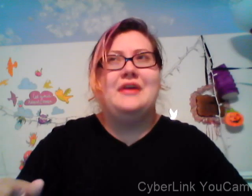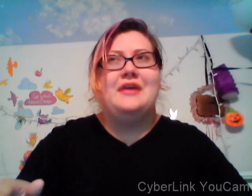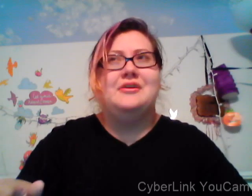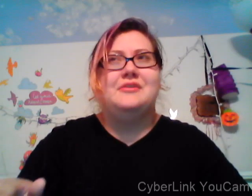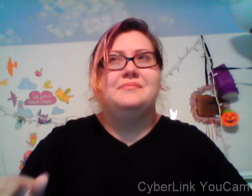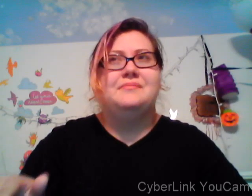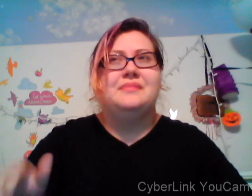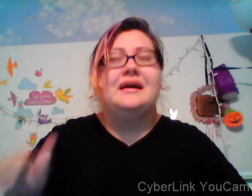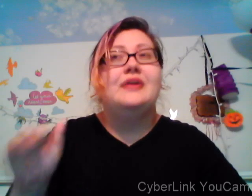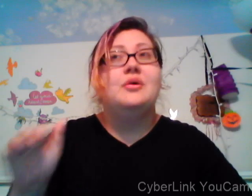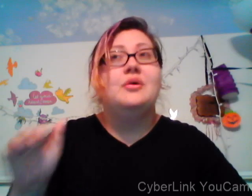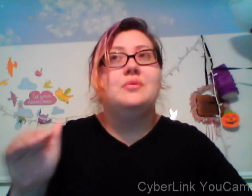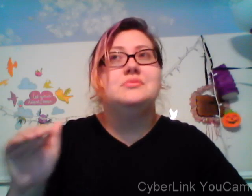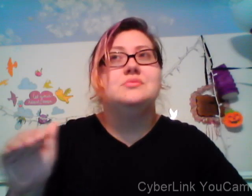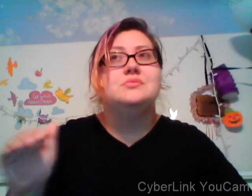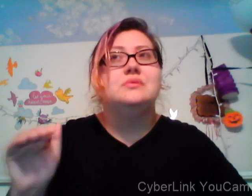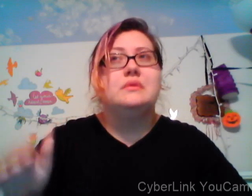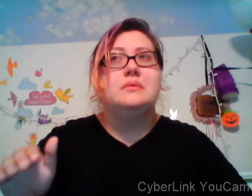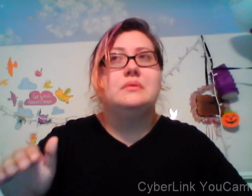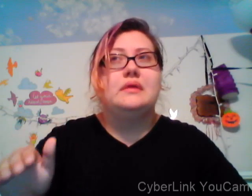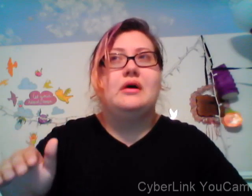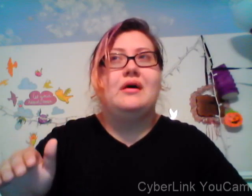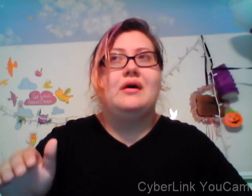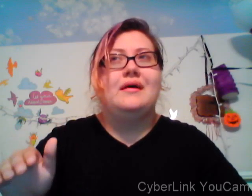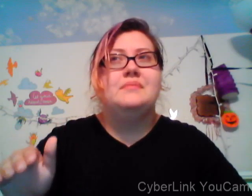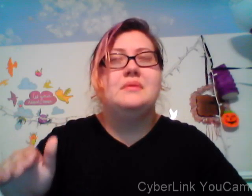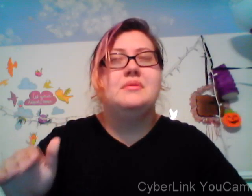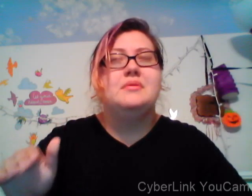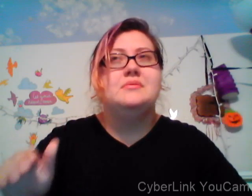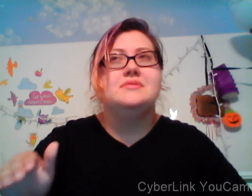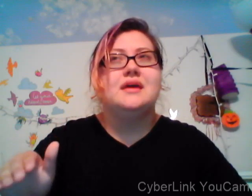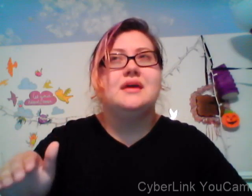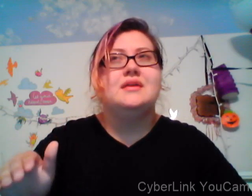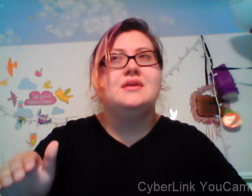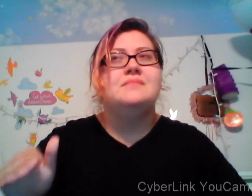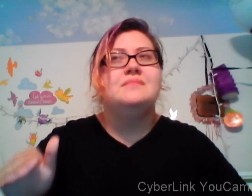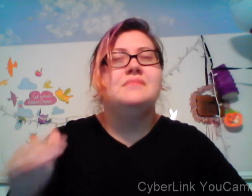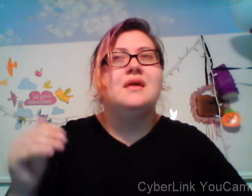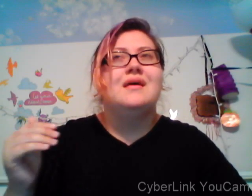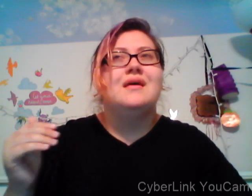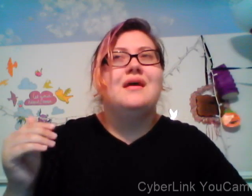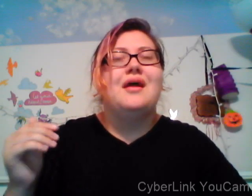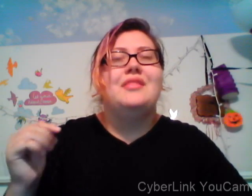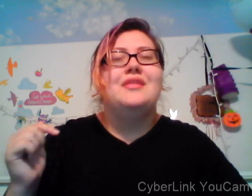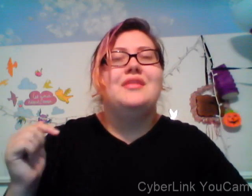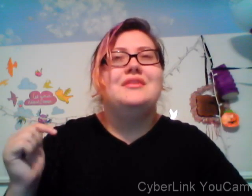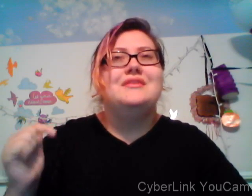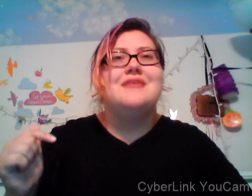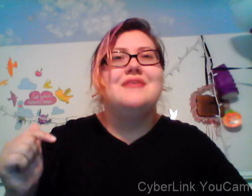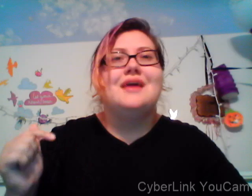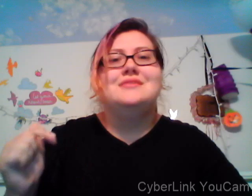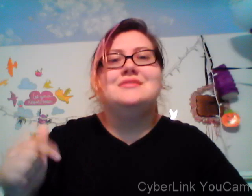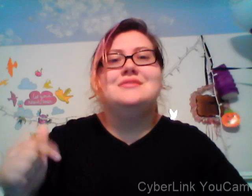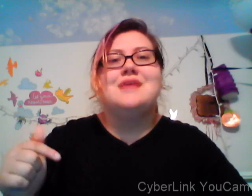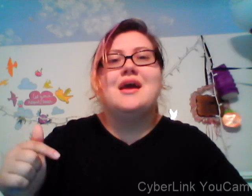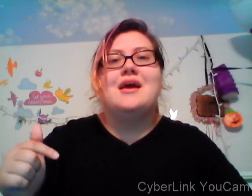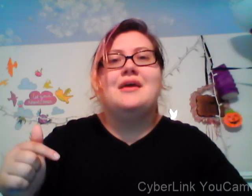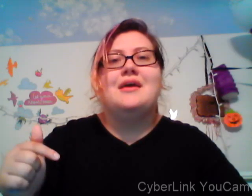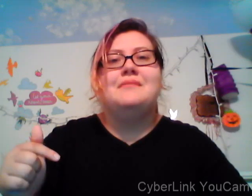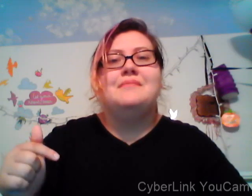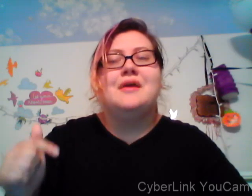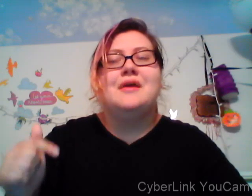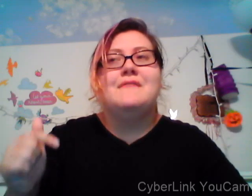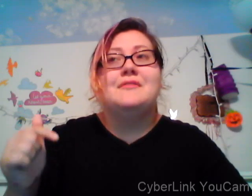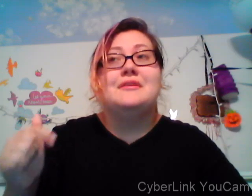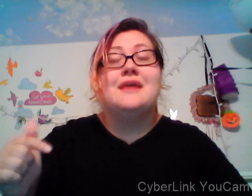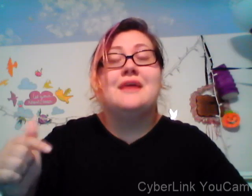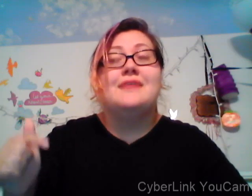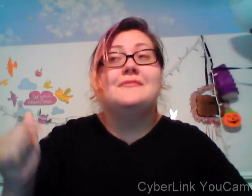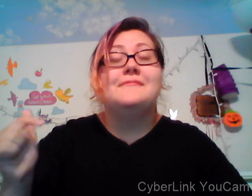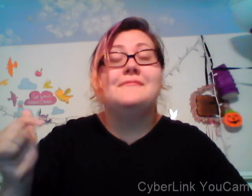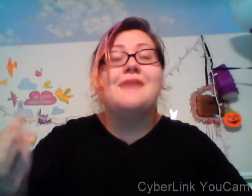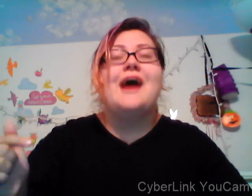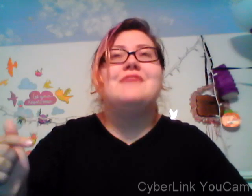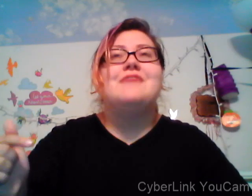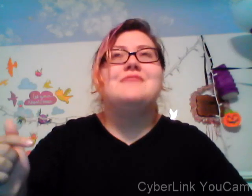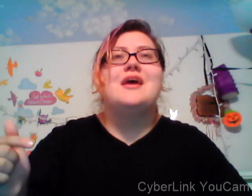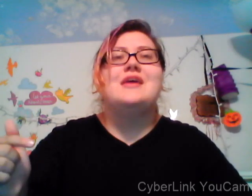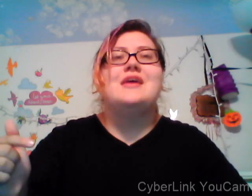Um Um, the weather has been really shaky so seriously, the day I cut my hair